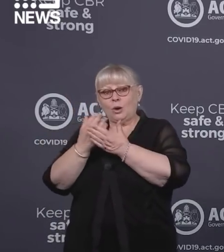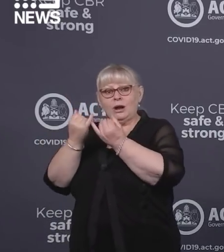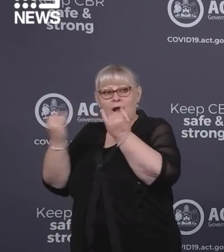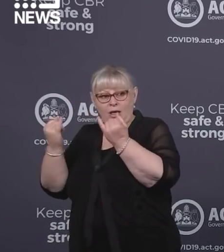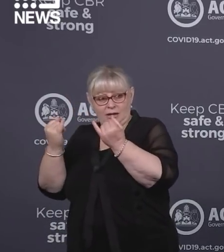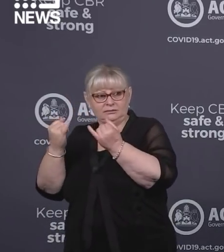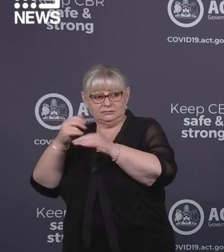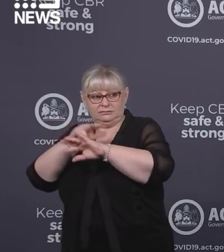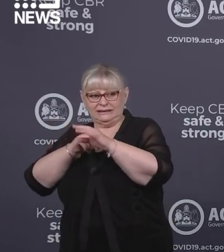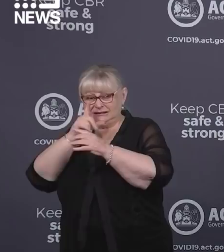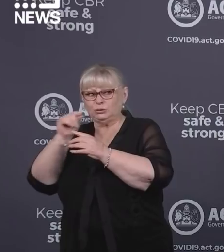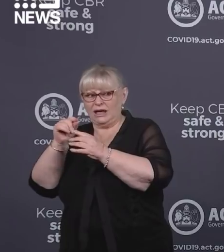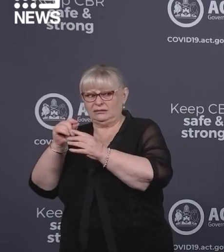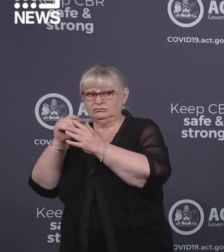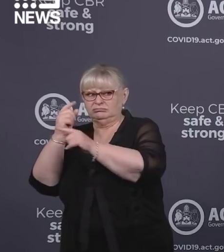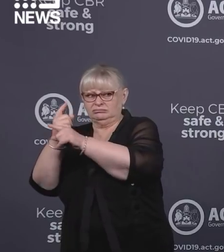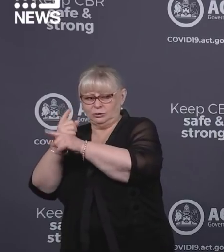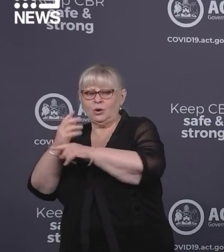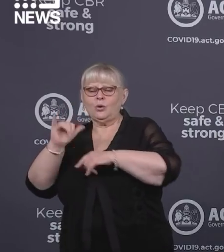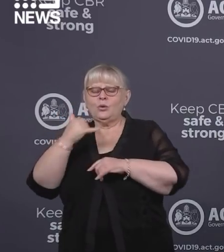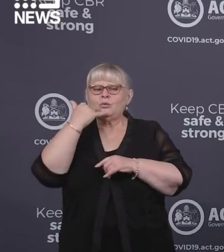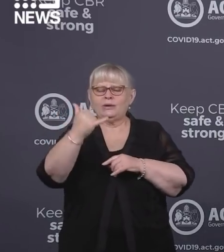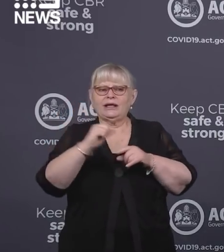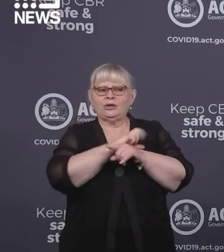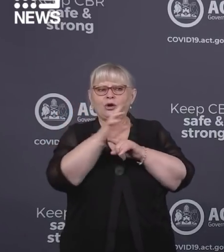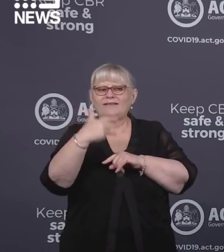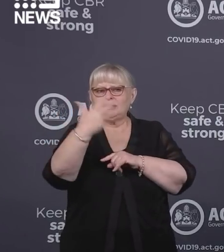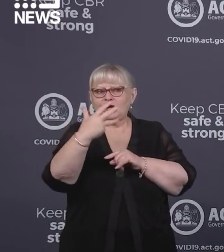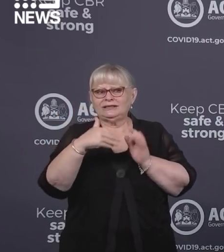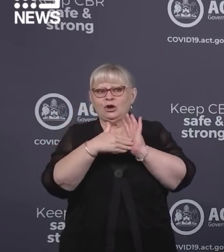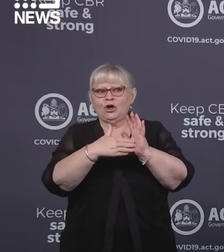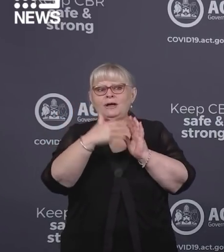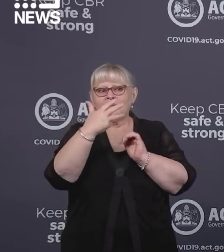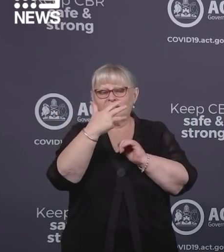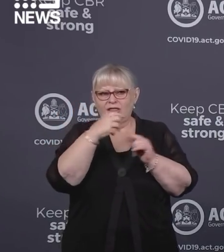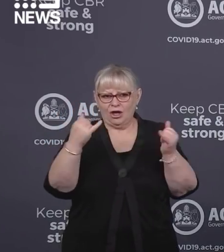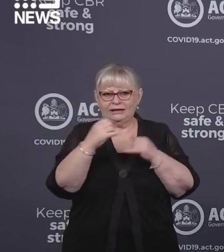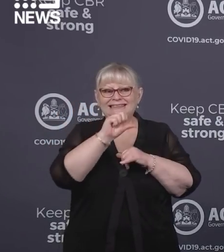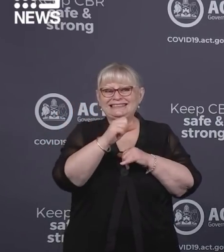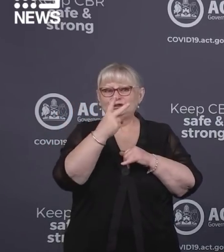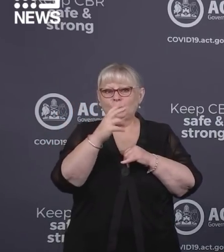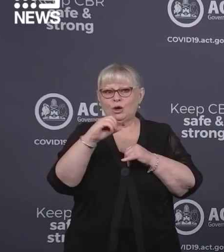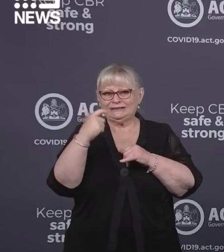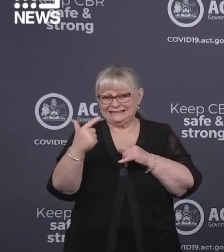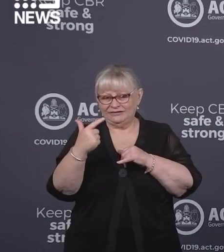Access Canberra website or by calling the COVID-19 helpline on 6207